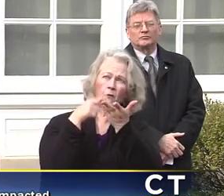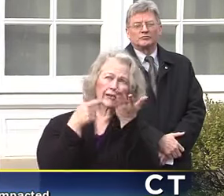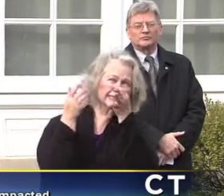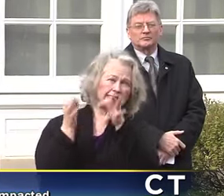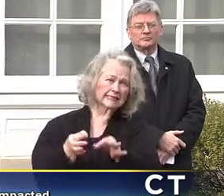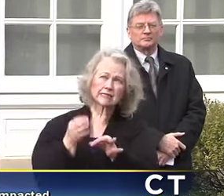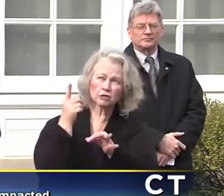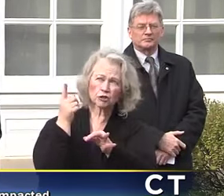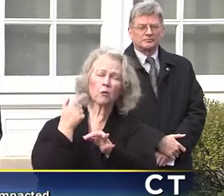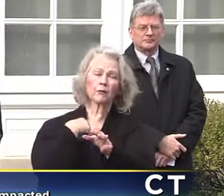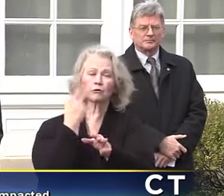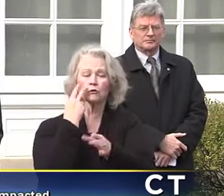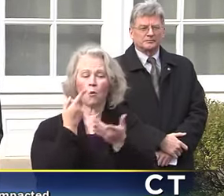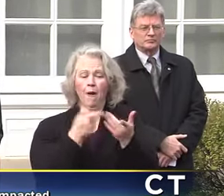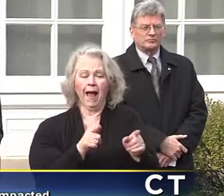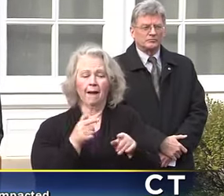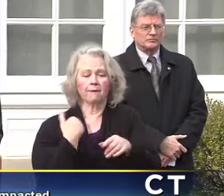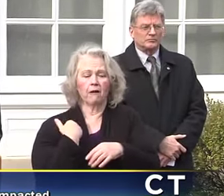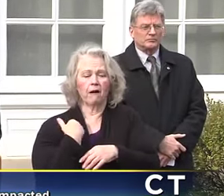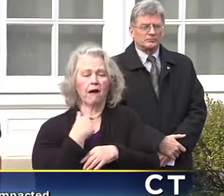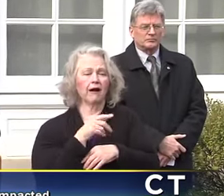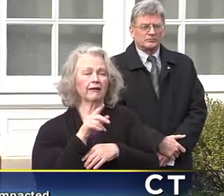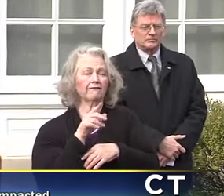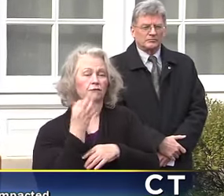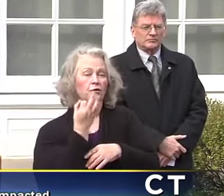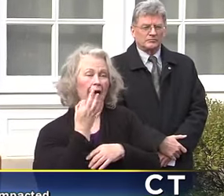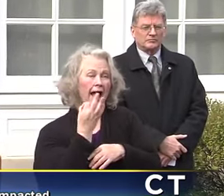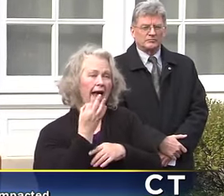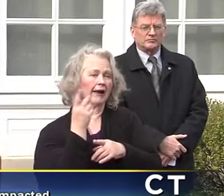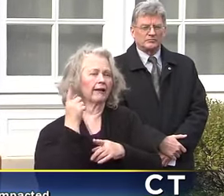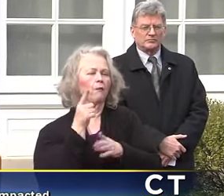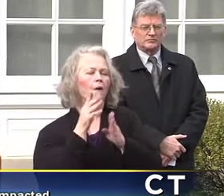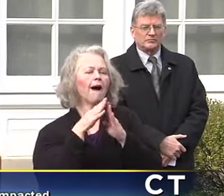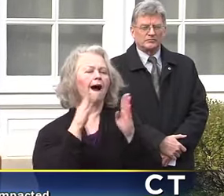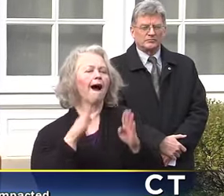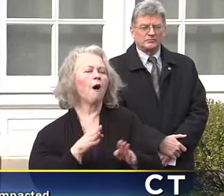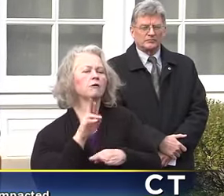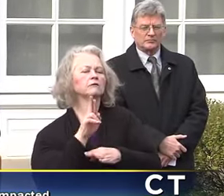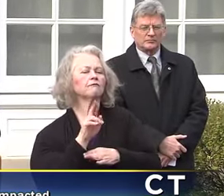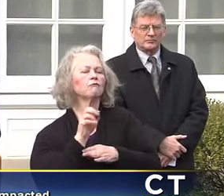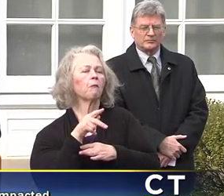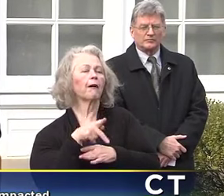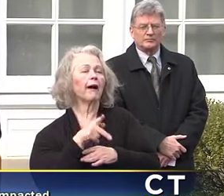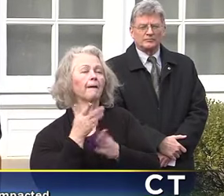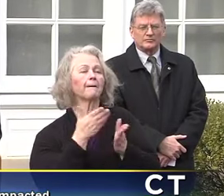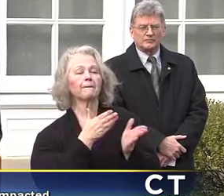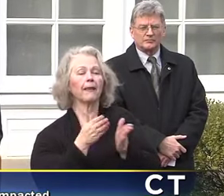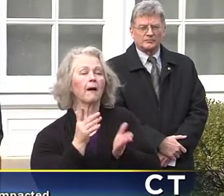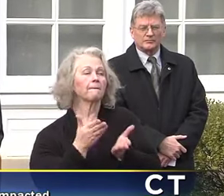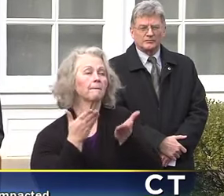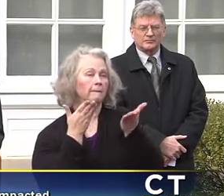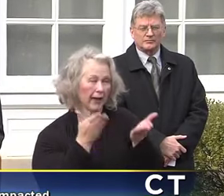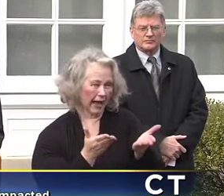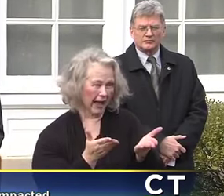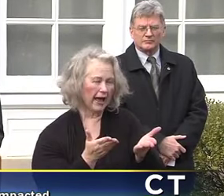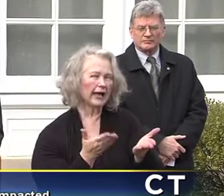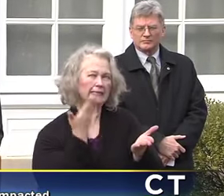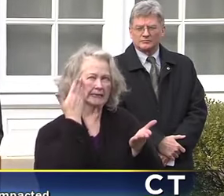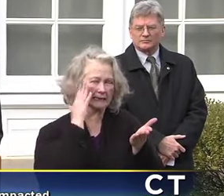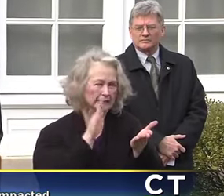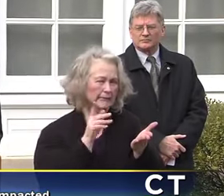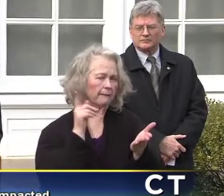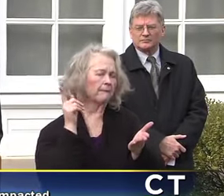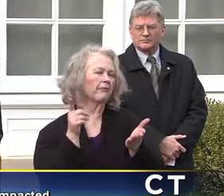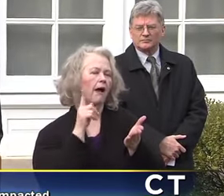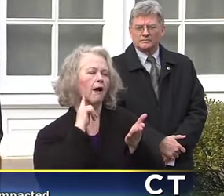We saw what the House passed. There was a lot of information today that that could be expanded and expanded significantly, potentially with direct payments